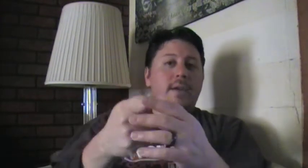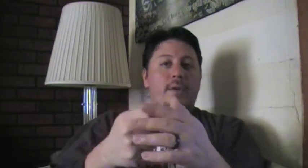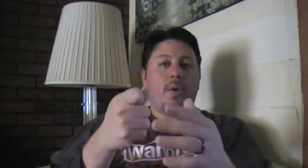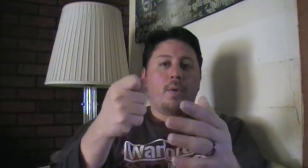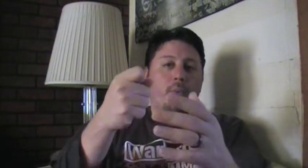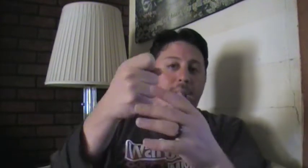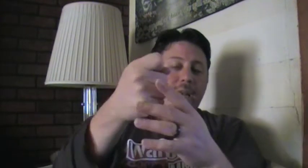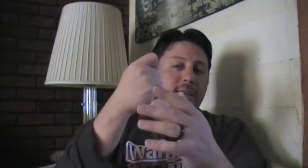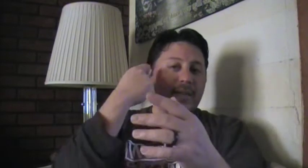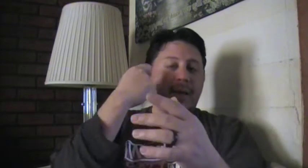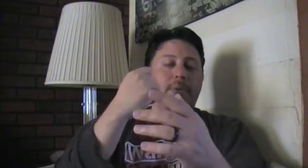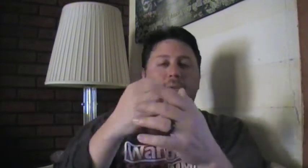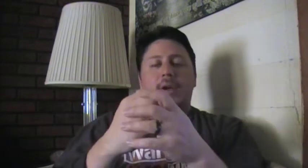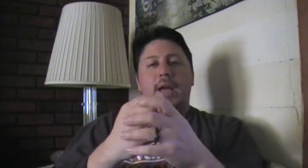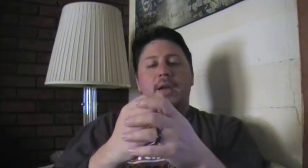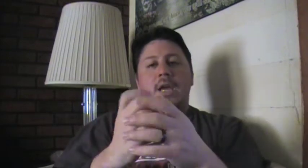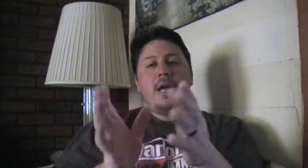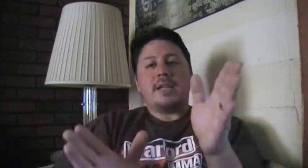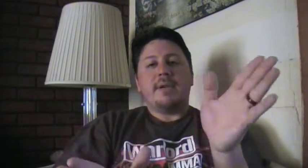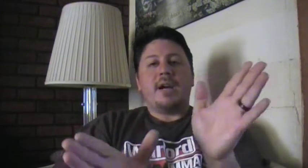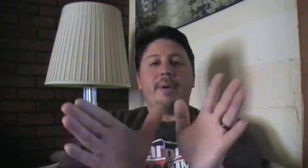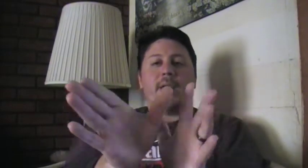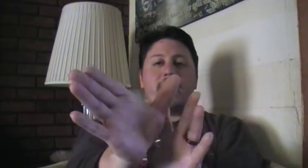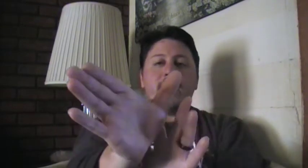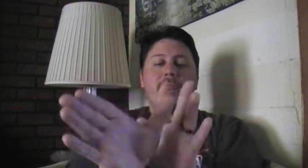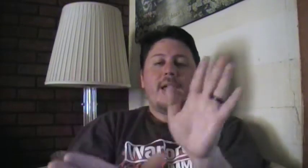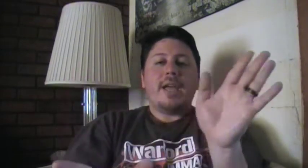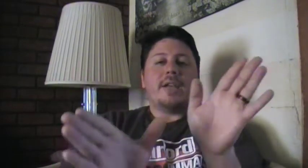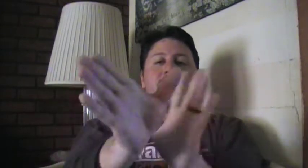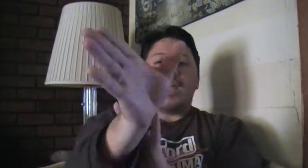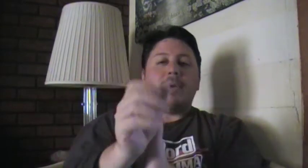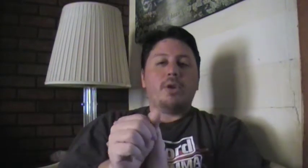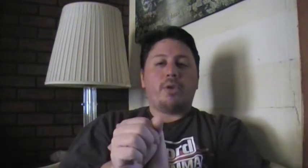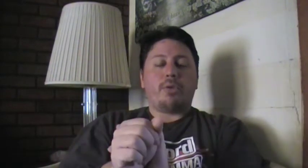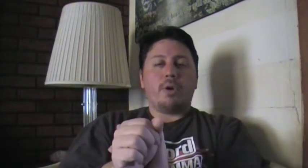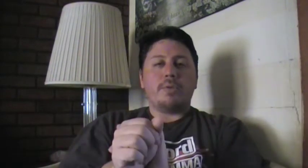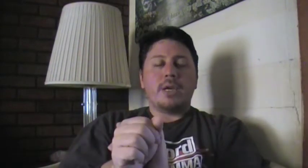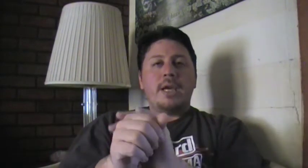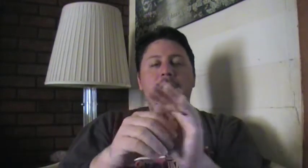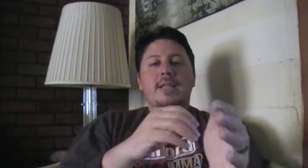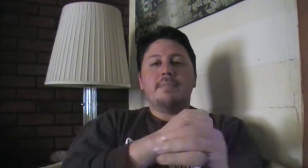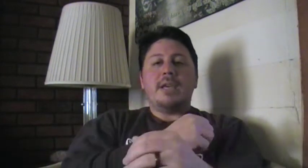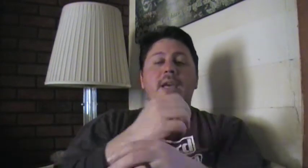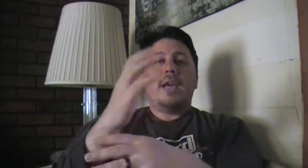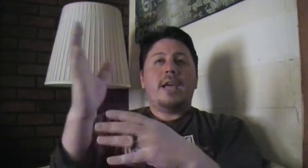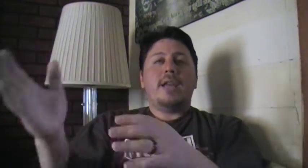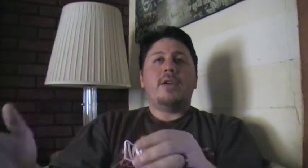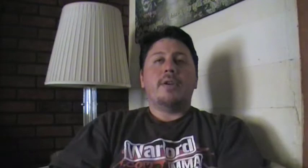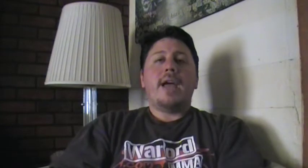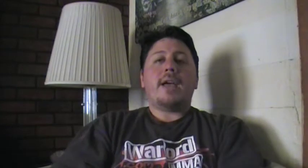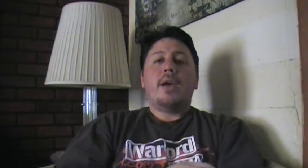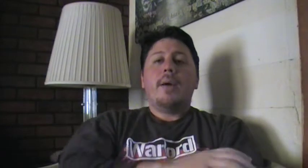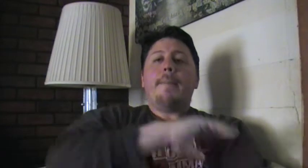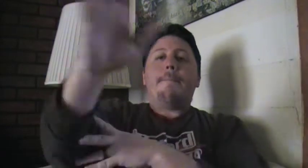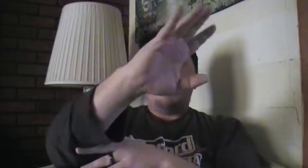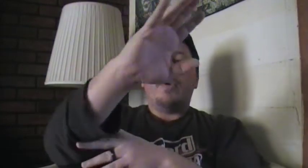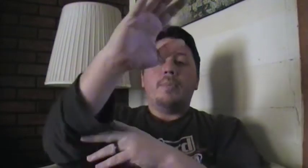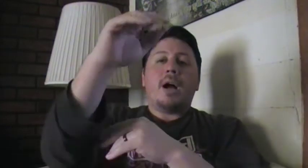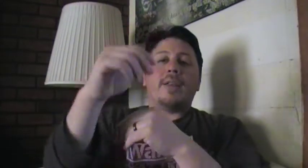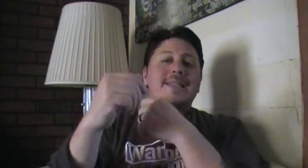or right into the temple of your head. It's me coming underneath and jamming your throat. It's me hitting your neck, boom, on the